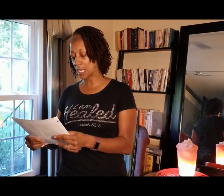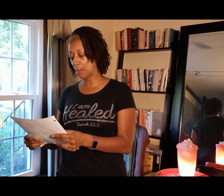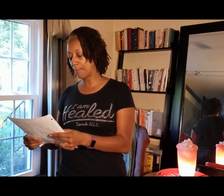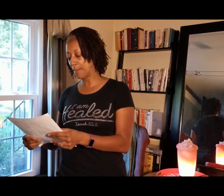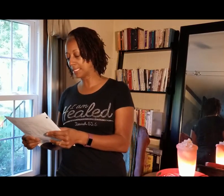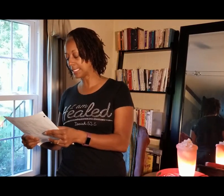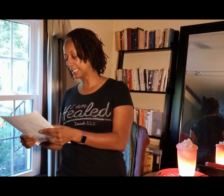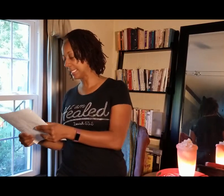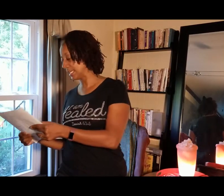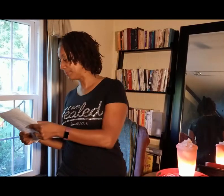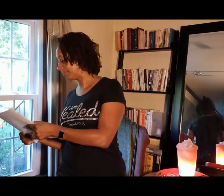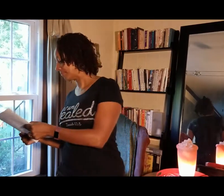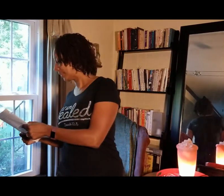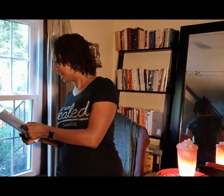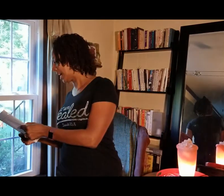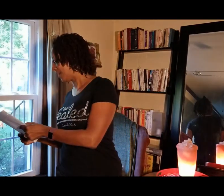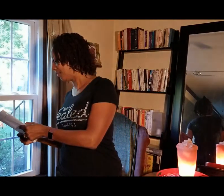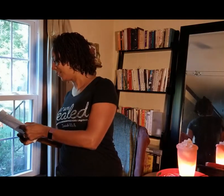mausoleum of